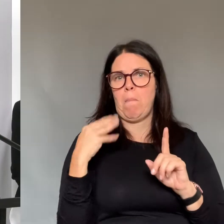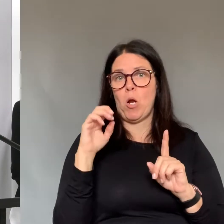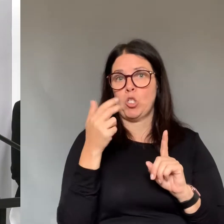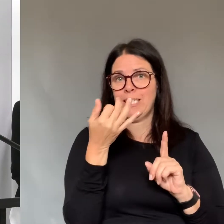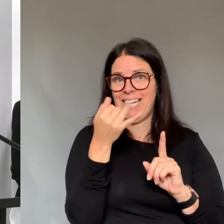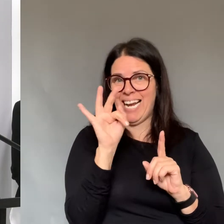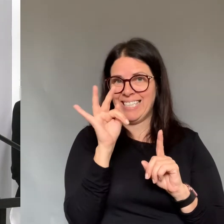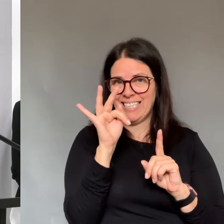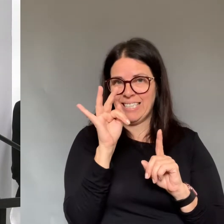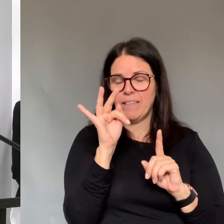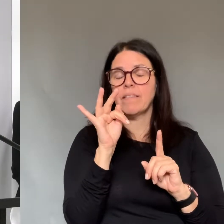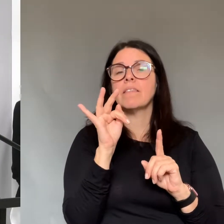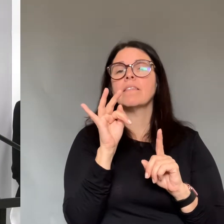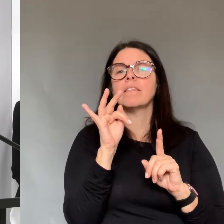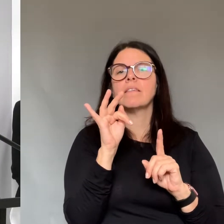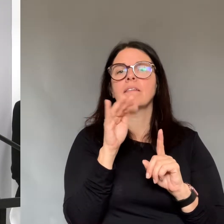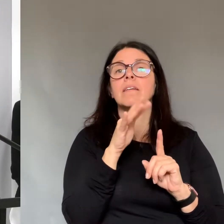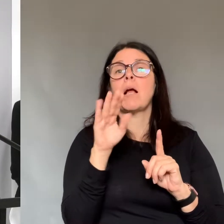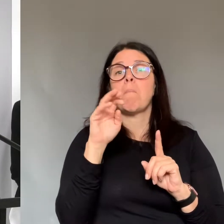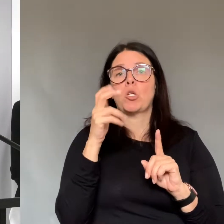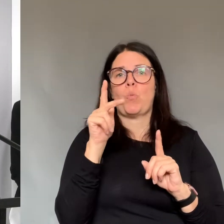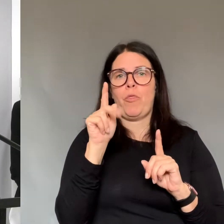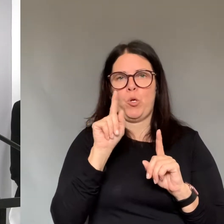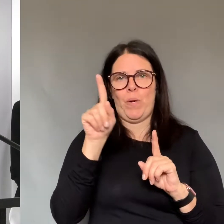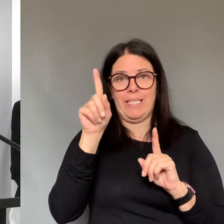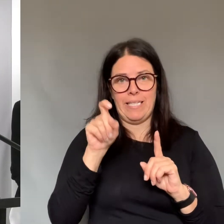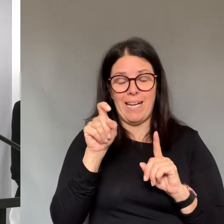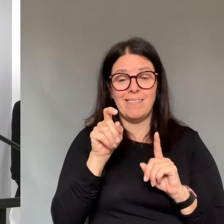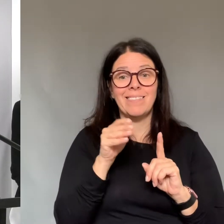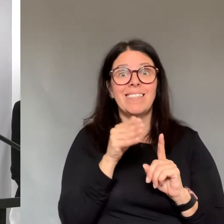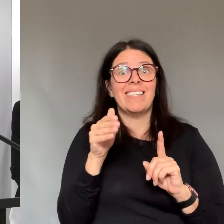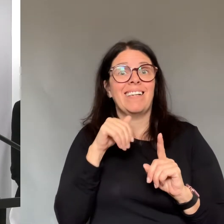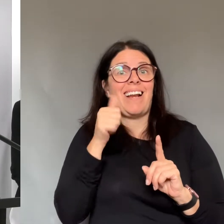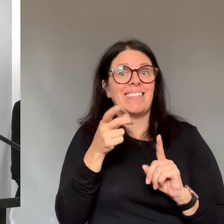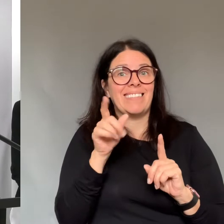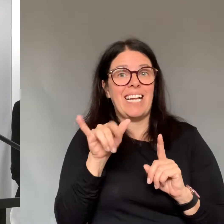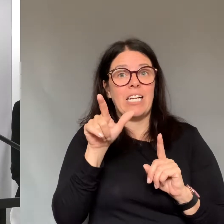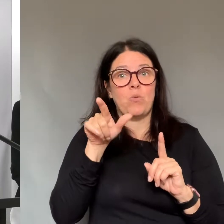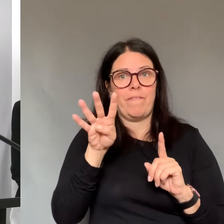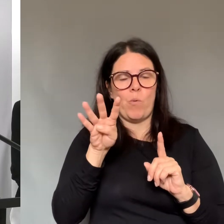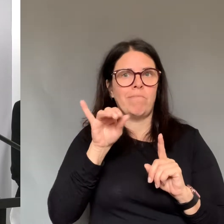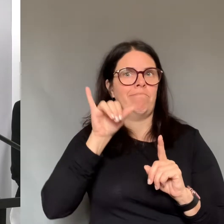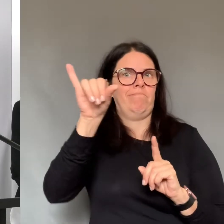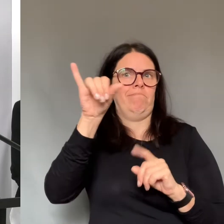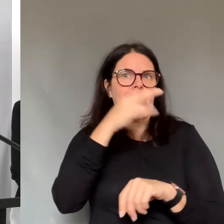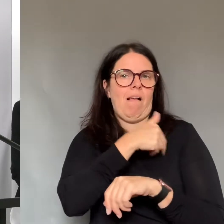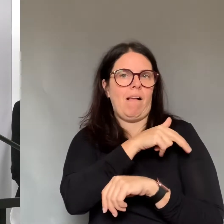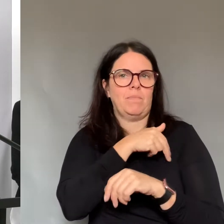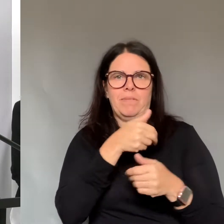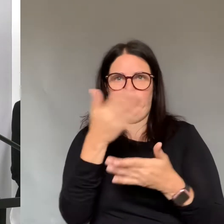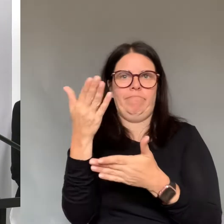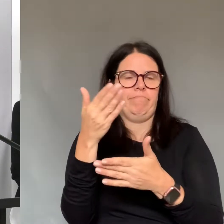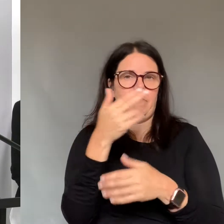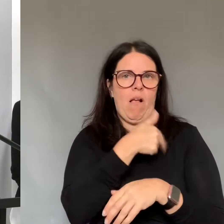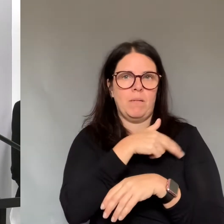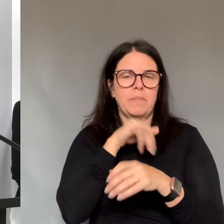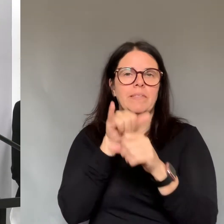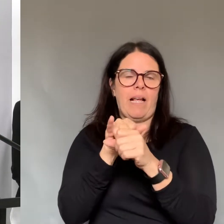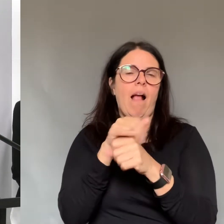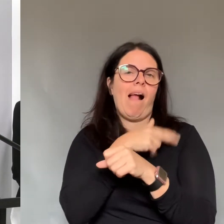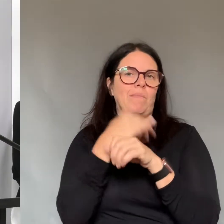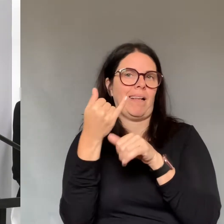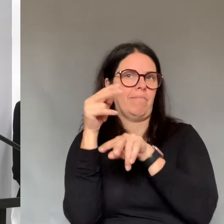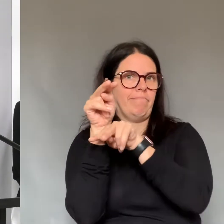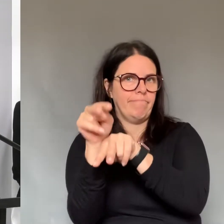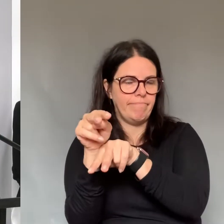we reported as a female in her 60s with recent travel to Michigan. She developed symptoms on March 18th, went to the COVID-19